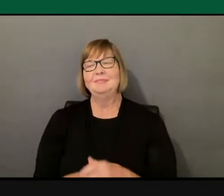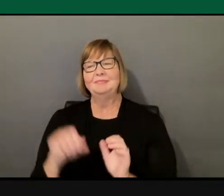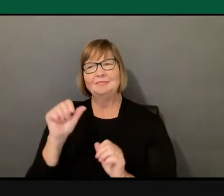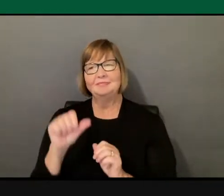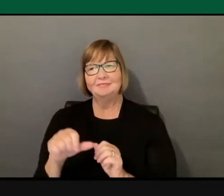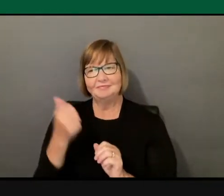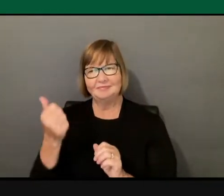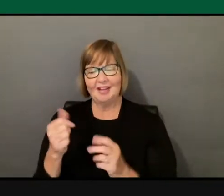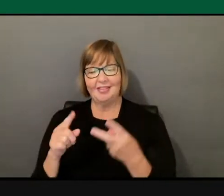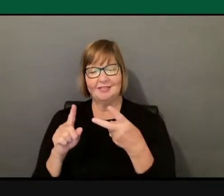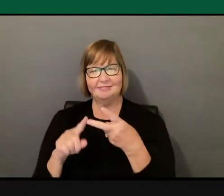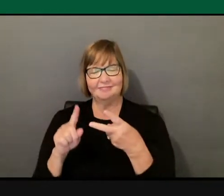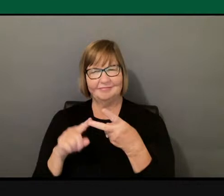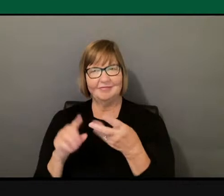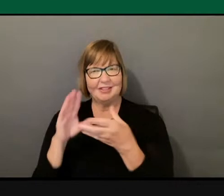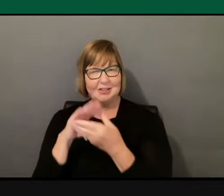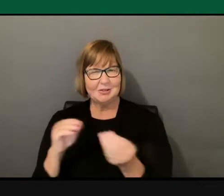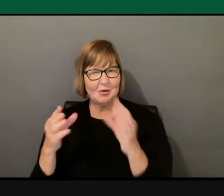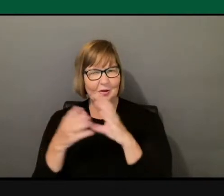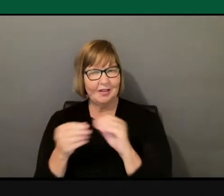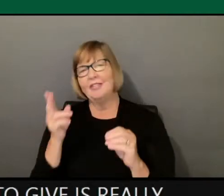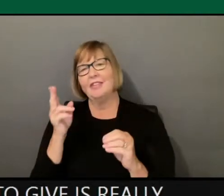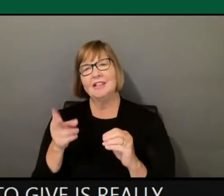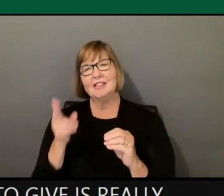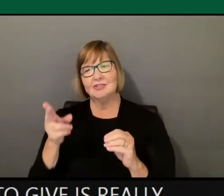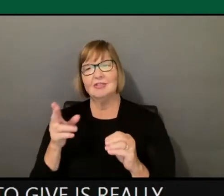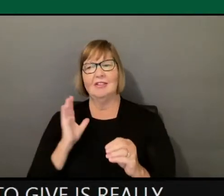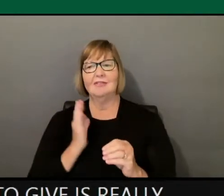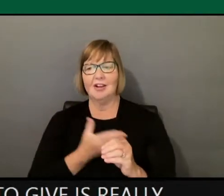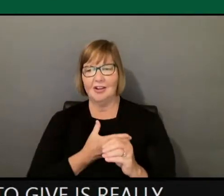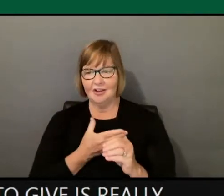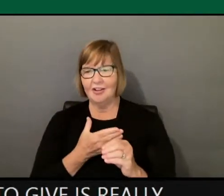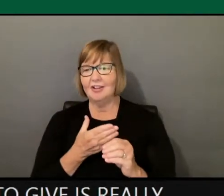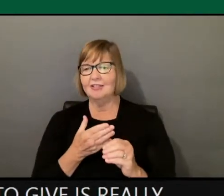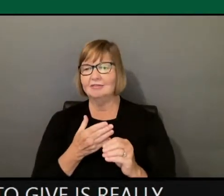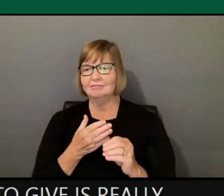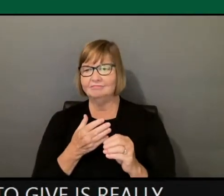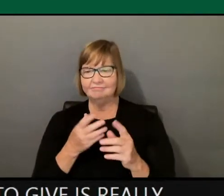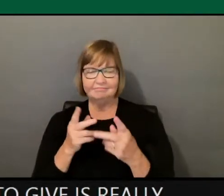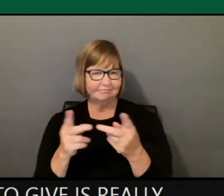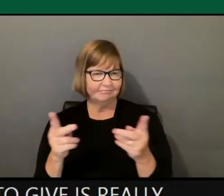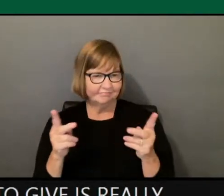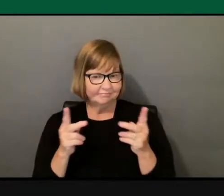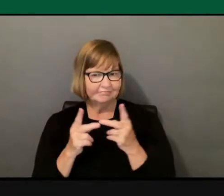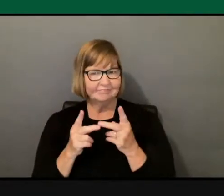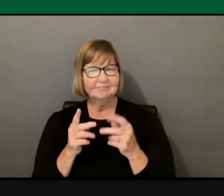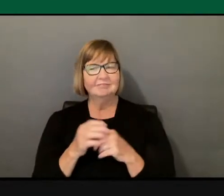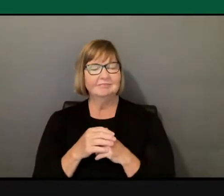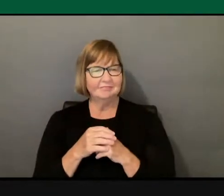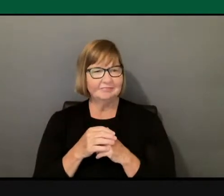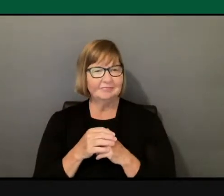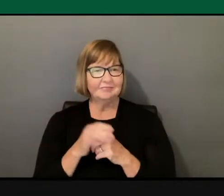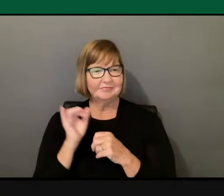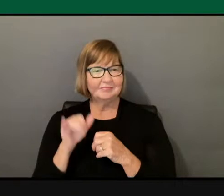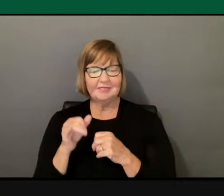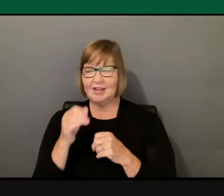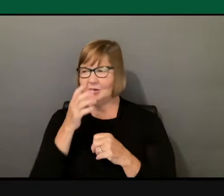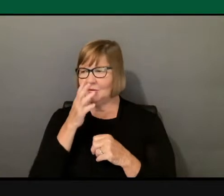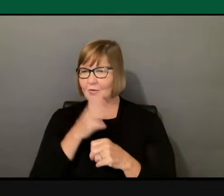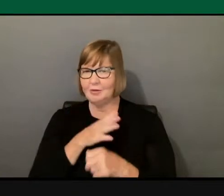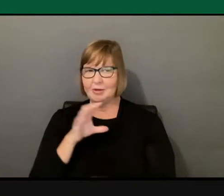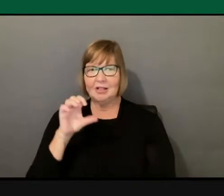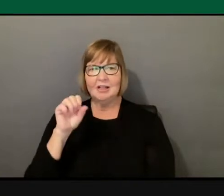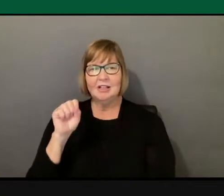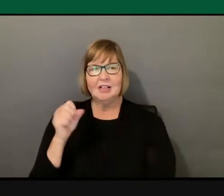the Sisterhood of Salaam Shalom, which began over 12 years ago with the founder, Cheryl Olitsky, who's Jewish and who went to Poland,